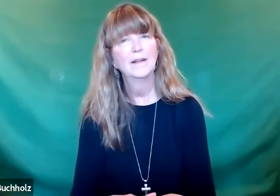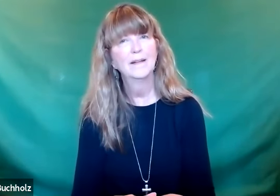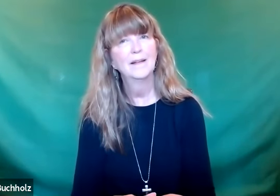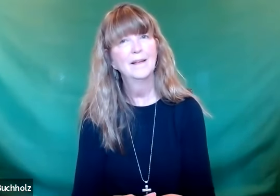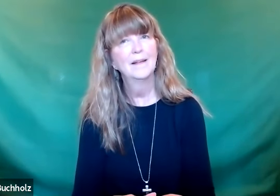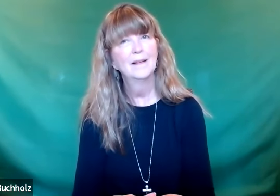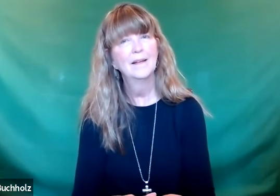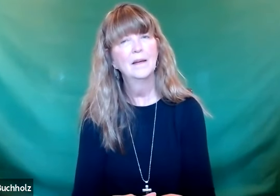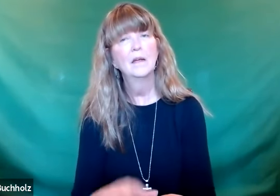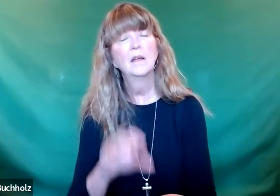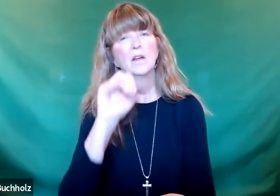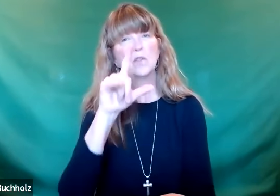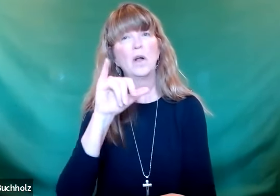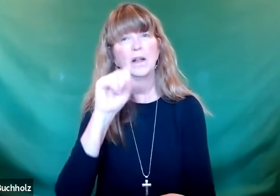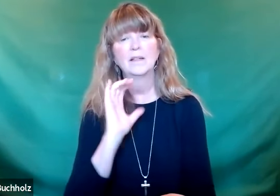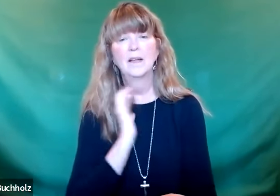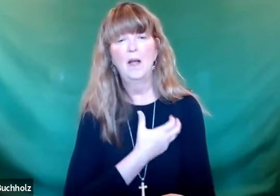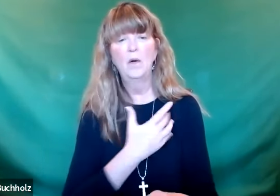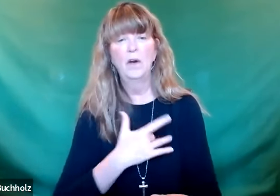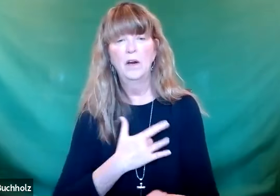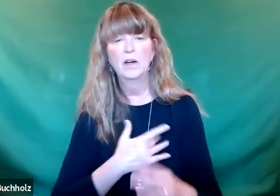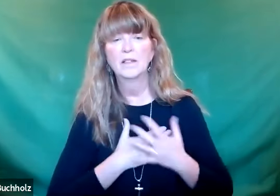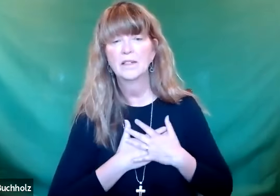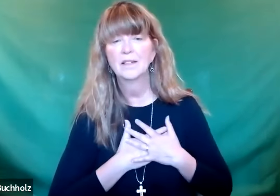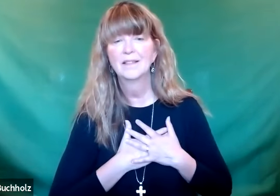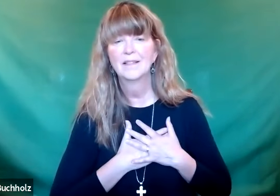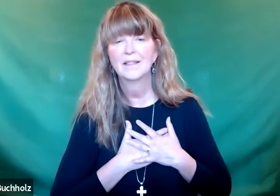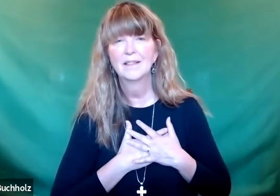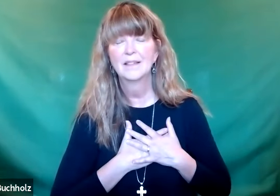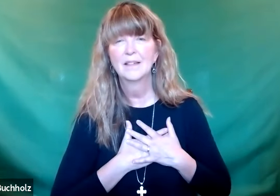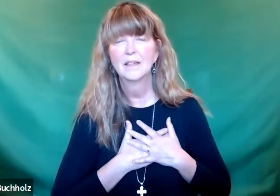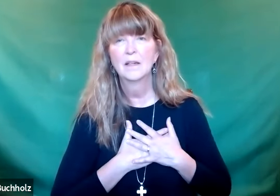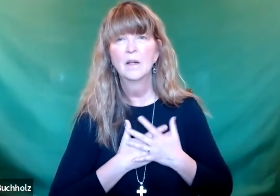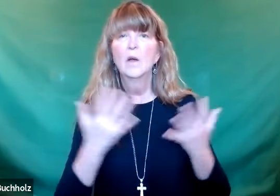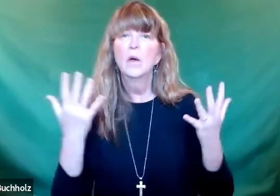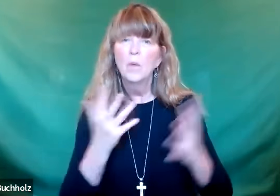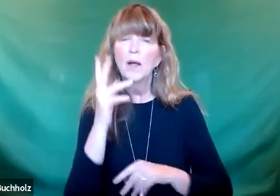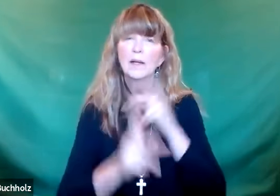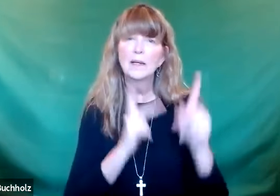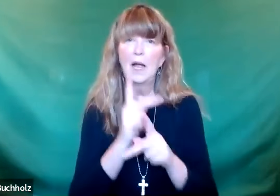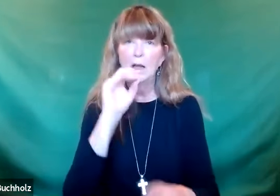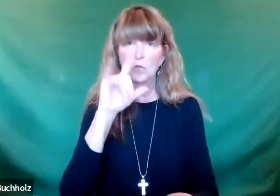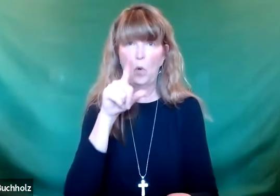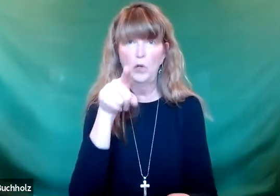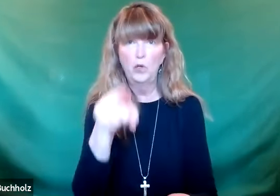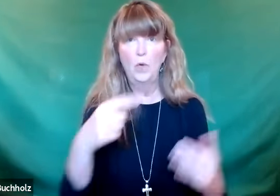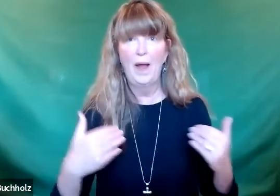But you know that German sunflower grew because the soil was good. And our hearts are the soil.